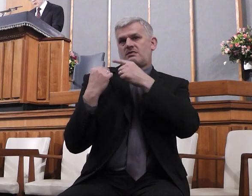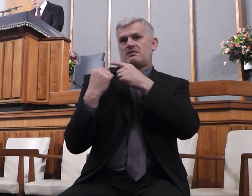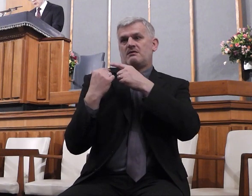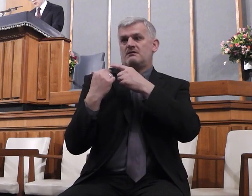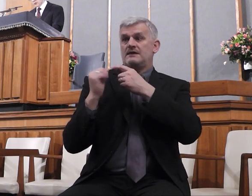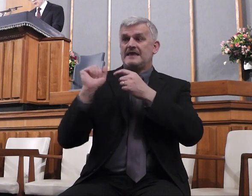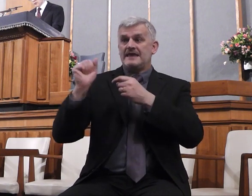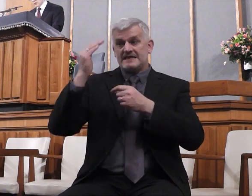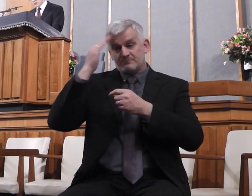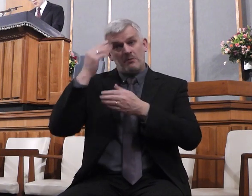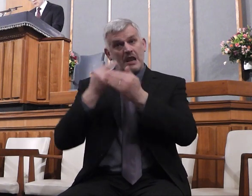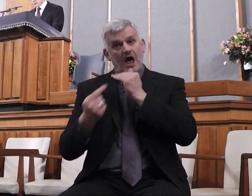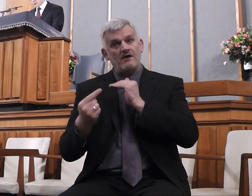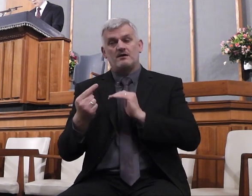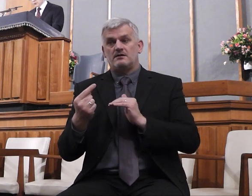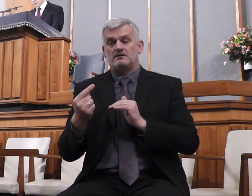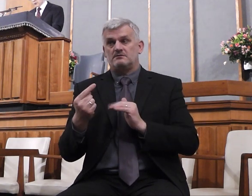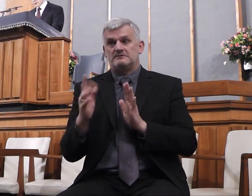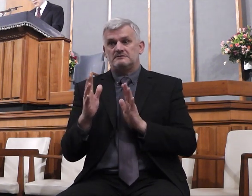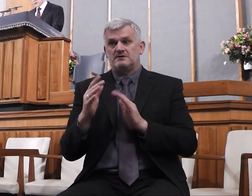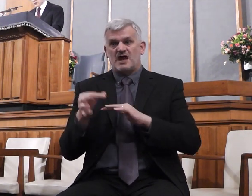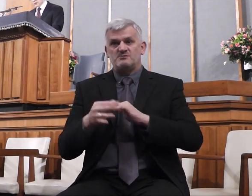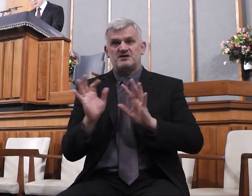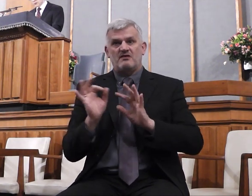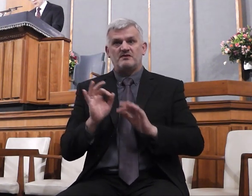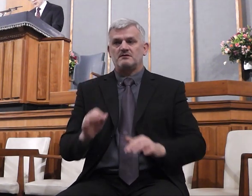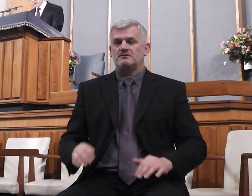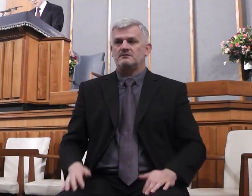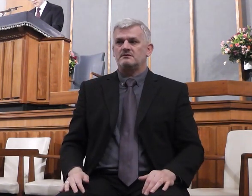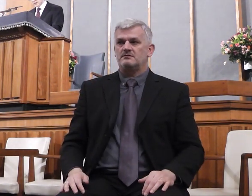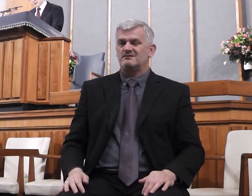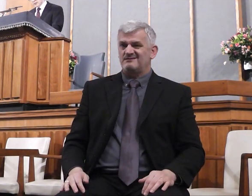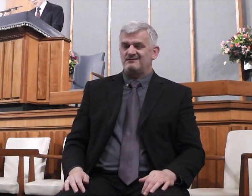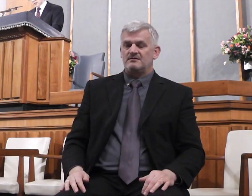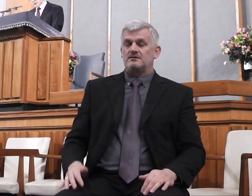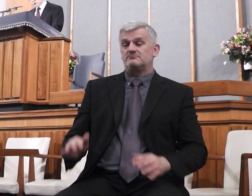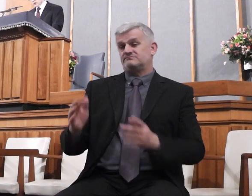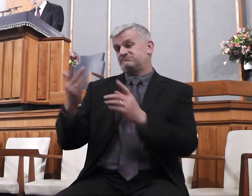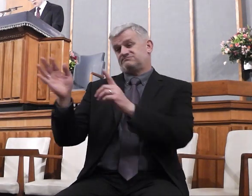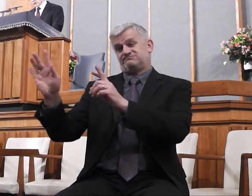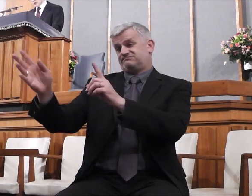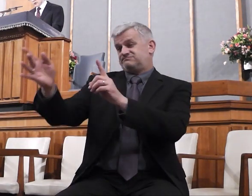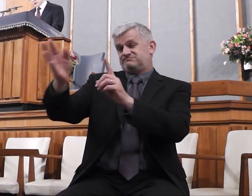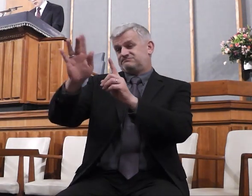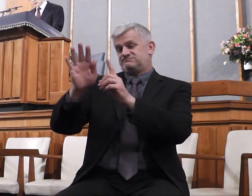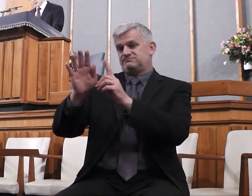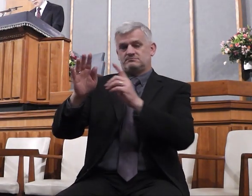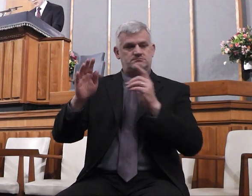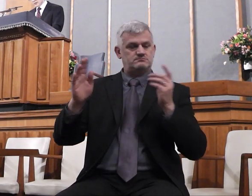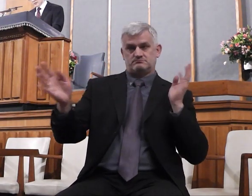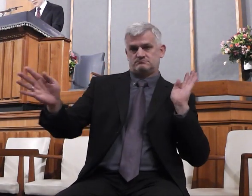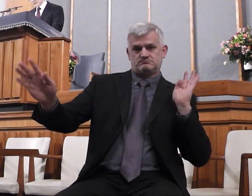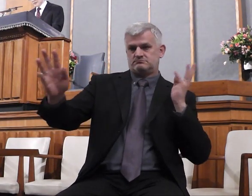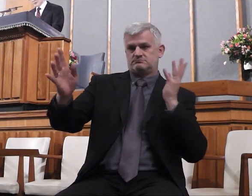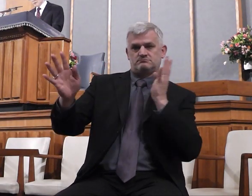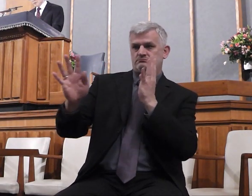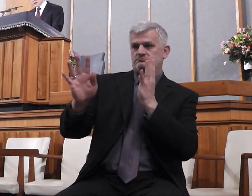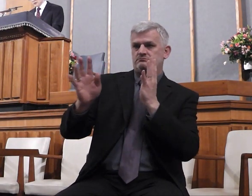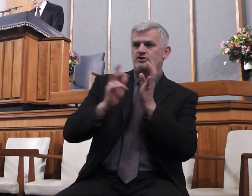was a widow, and much people of the city was with her. And when the Lord saw her, he had compassion